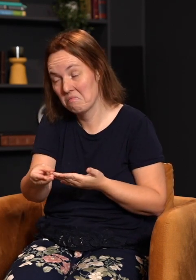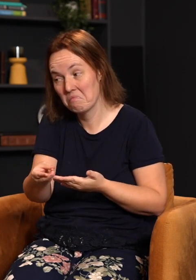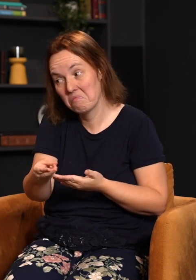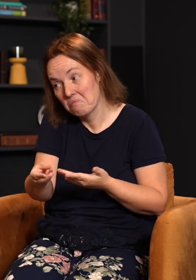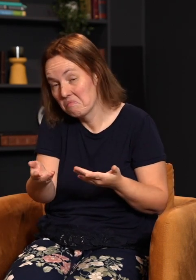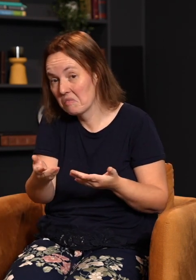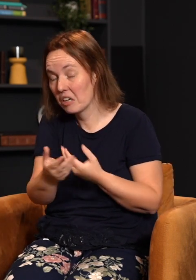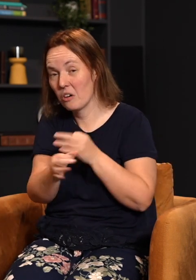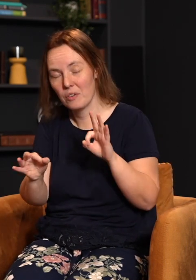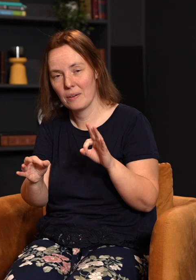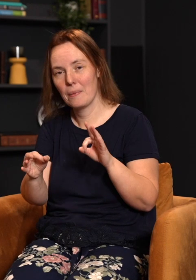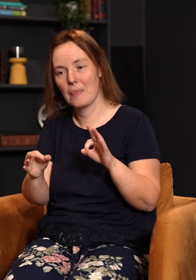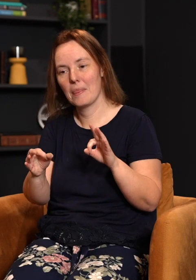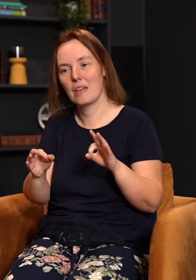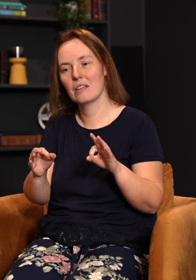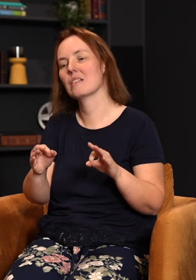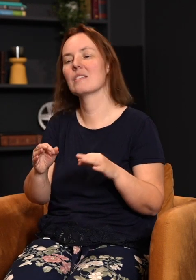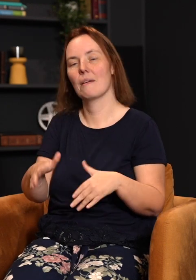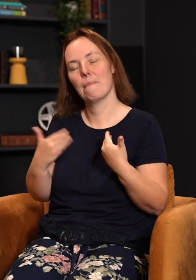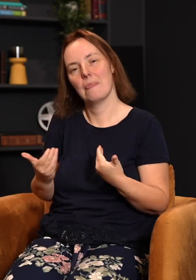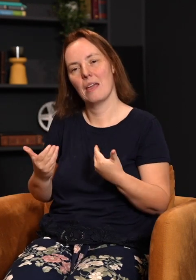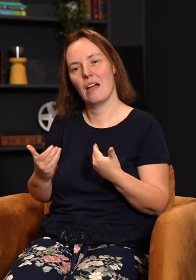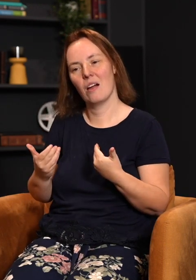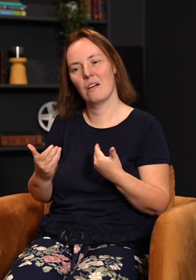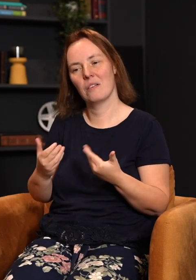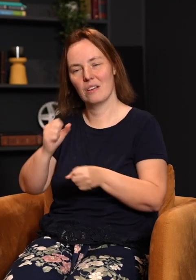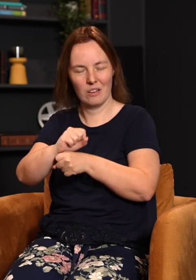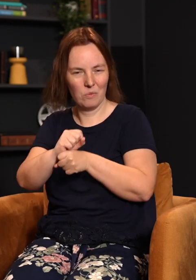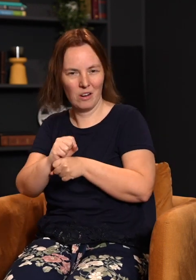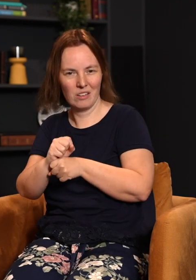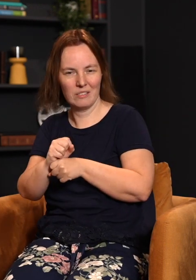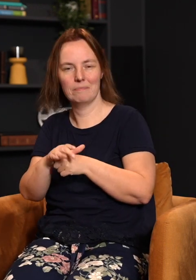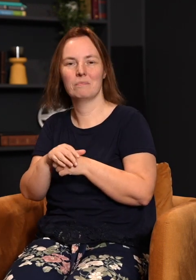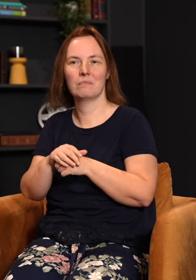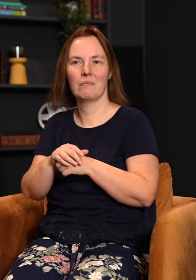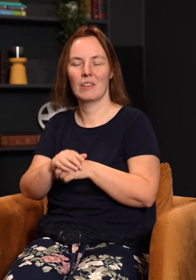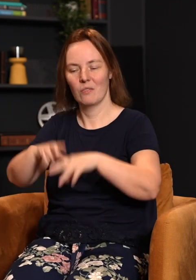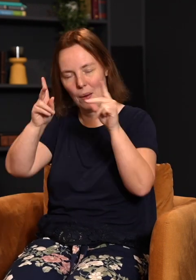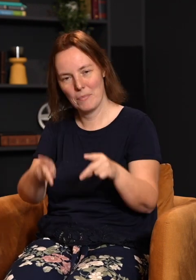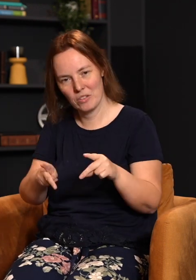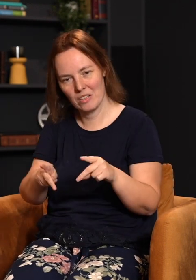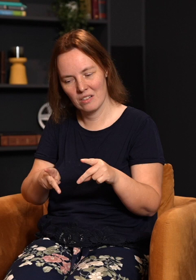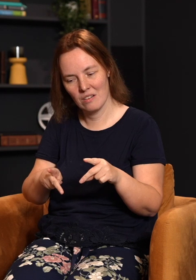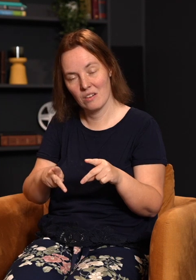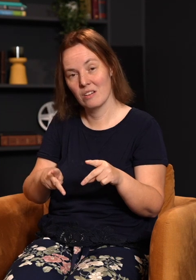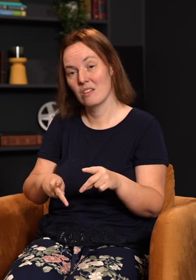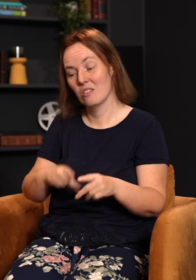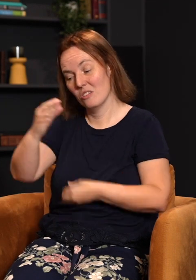they could go free. That's how it works, at least in the cosmos, in God's economy. So here's the issue. For that person to take my